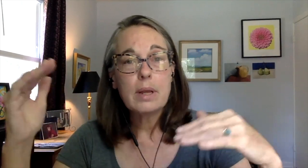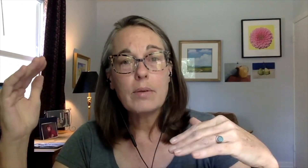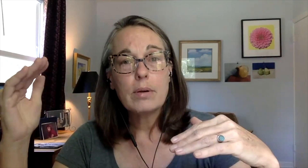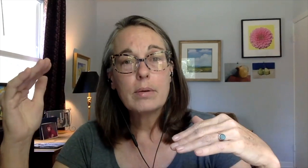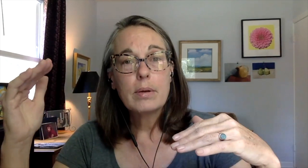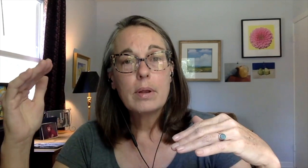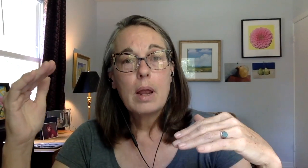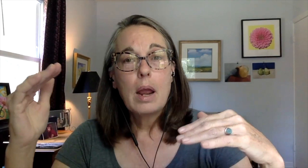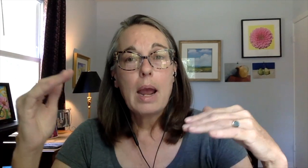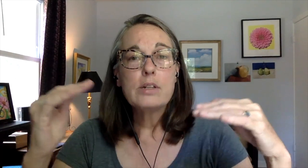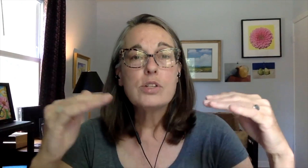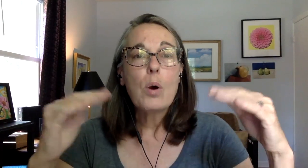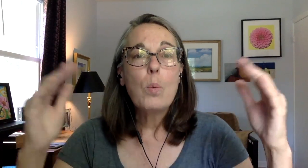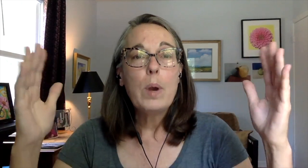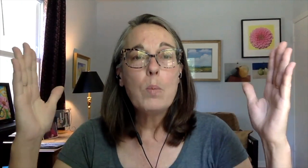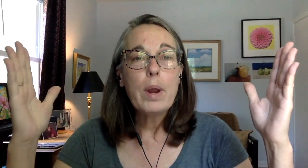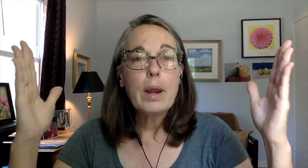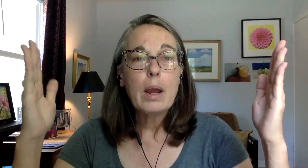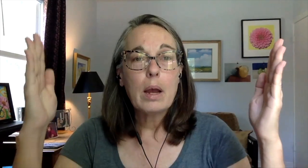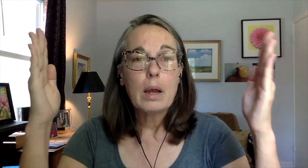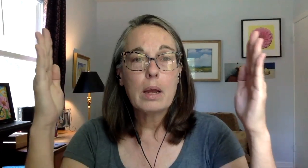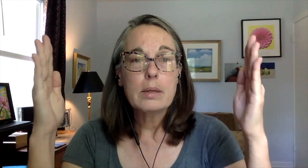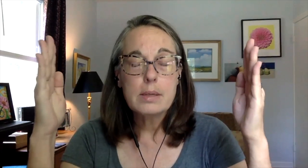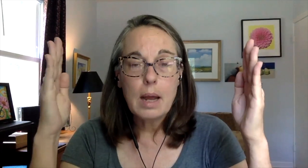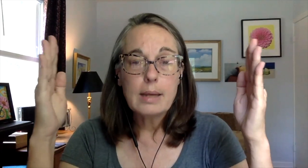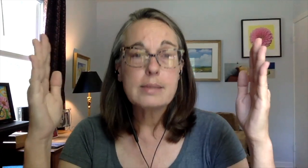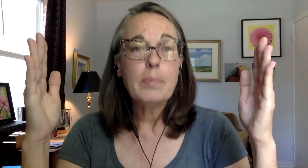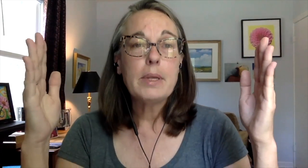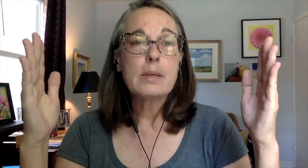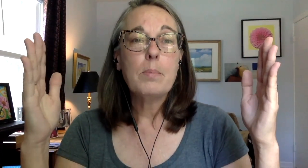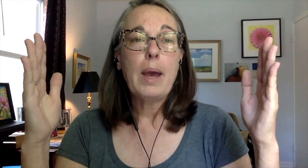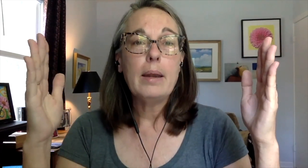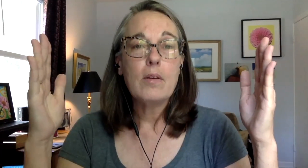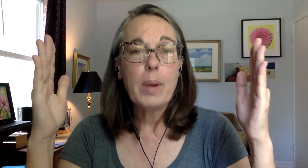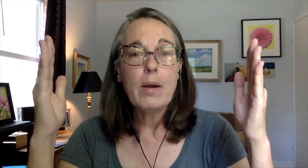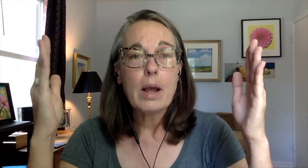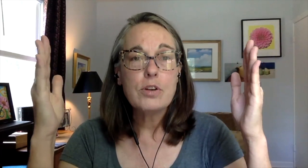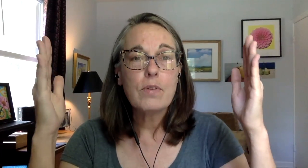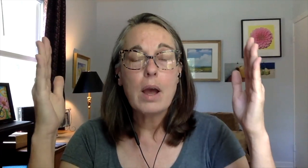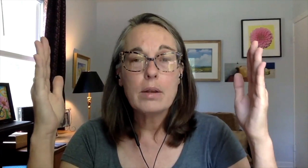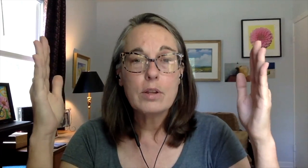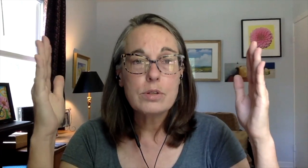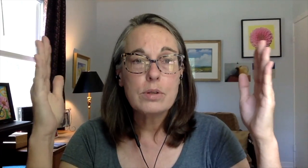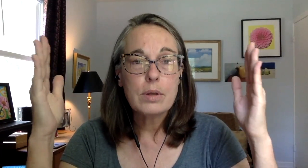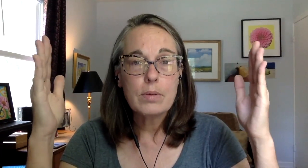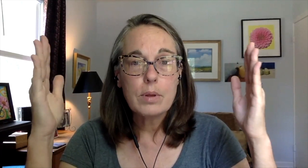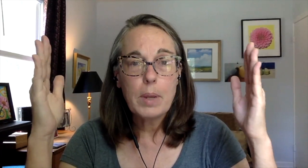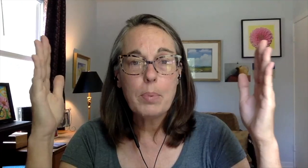other. And so when we accept this competitive paradox, you've got the, the, the people,